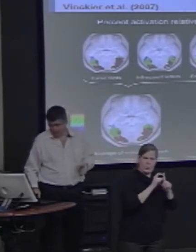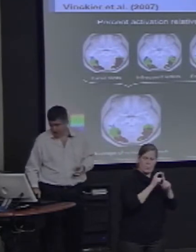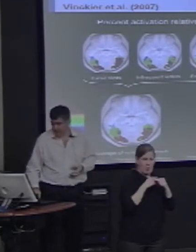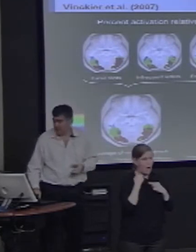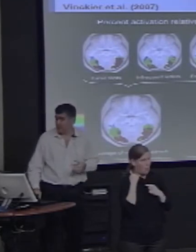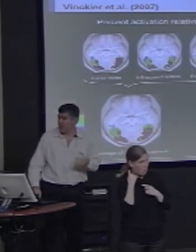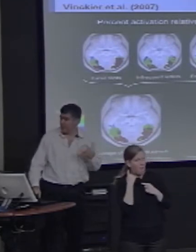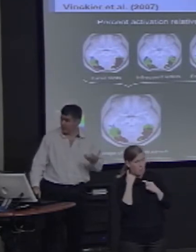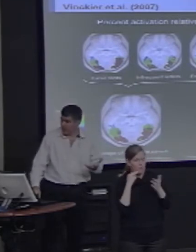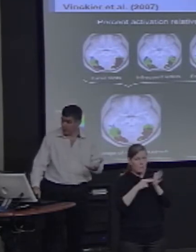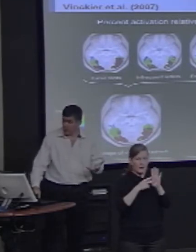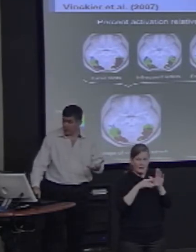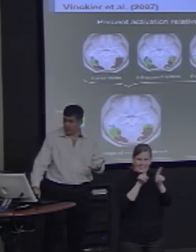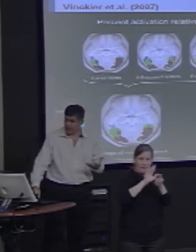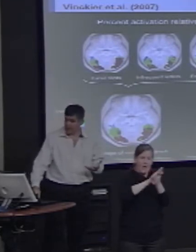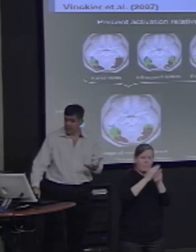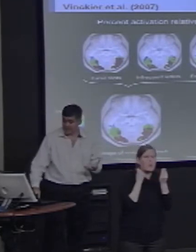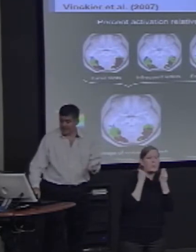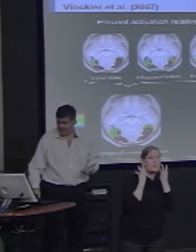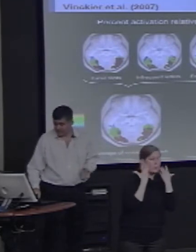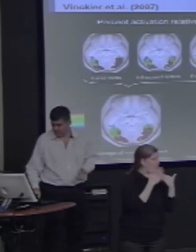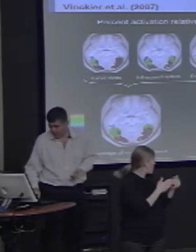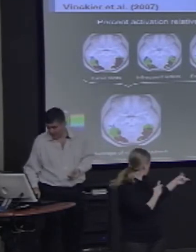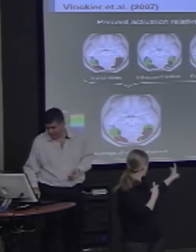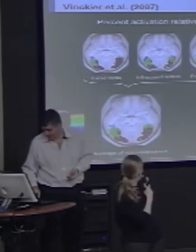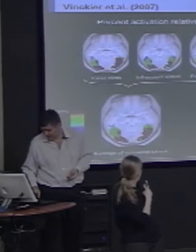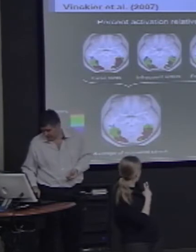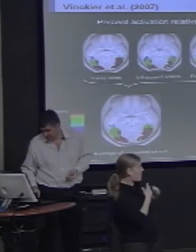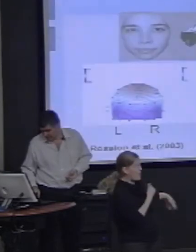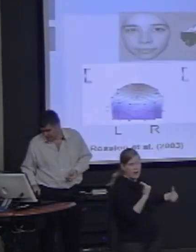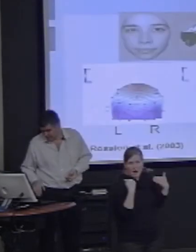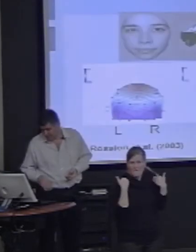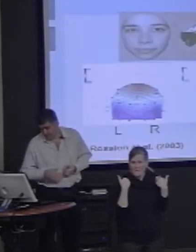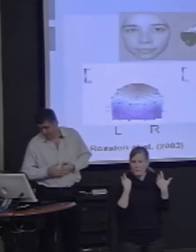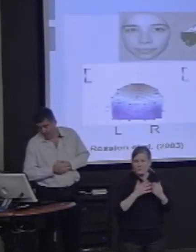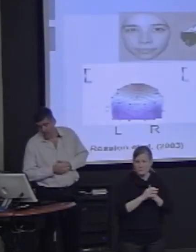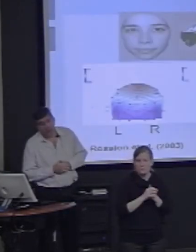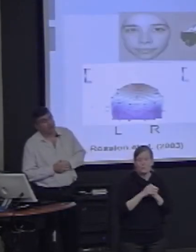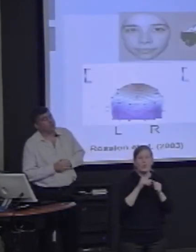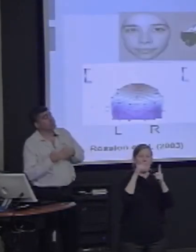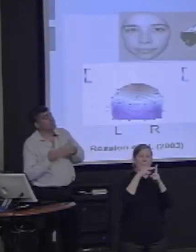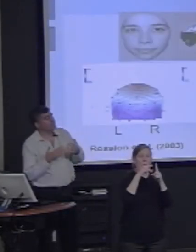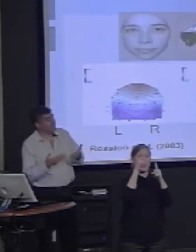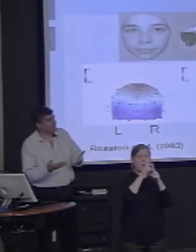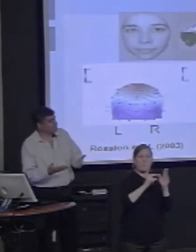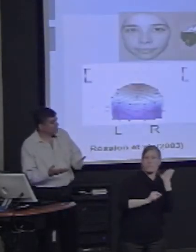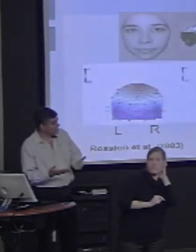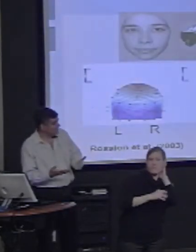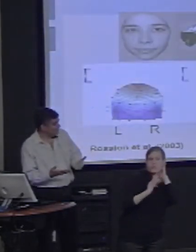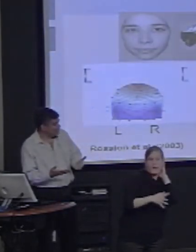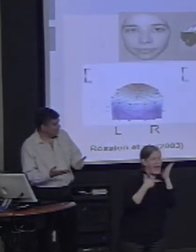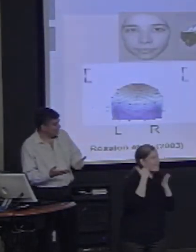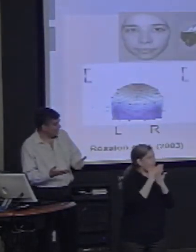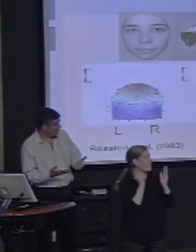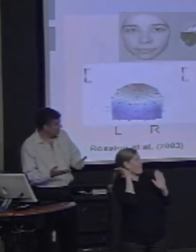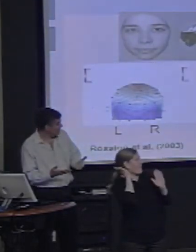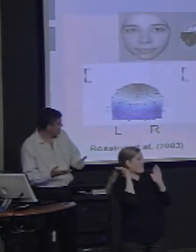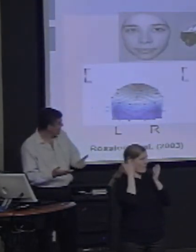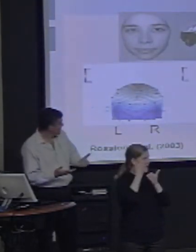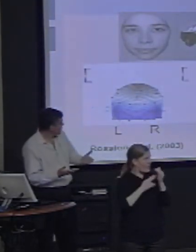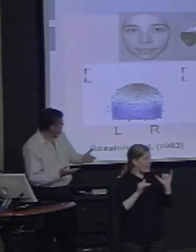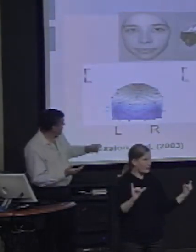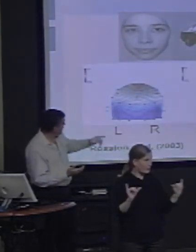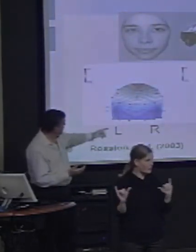suggesting that our word processing is not as strongly lateralized. If you look at the electrophysiological data,